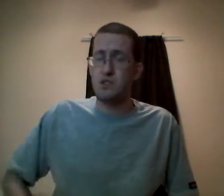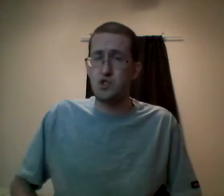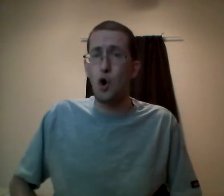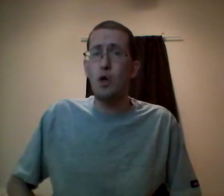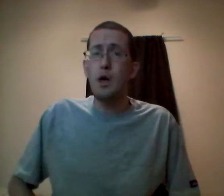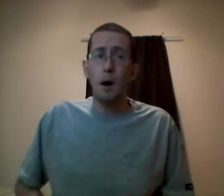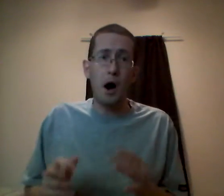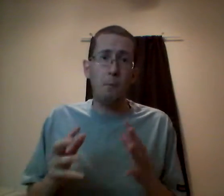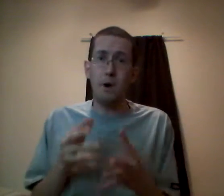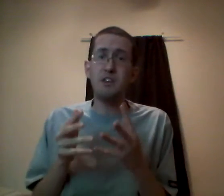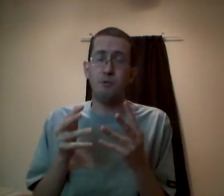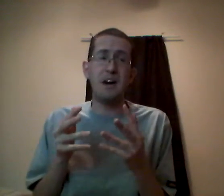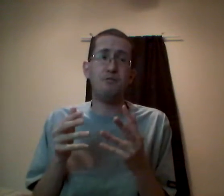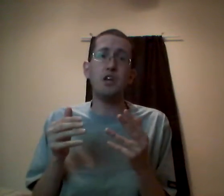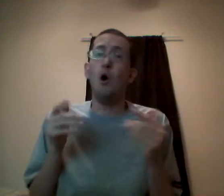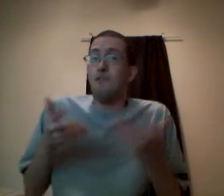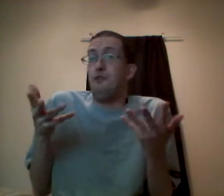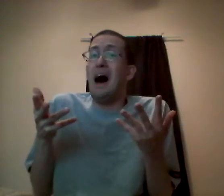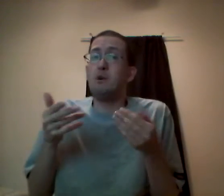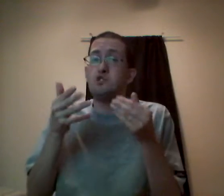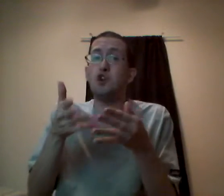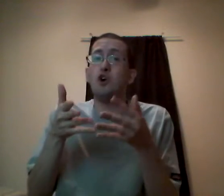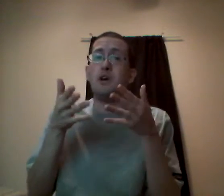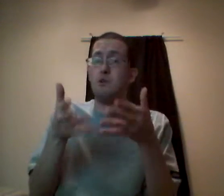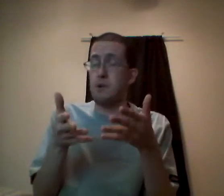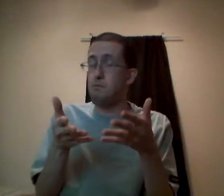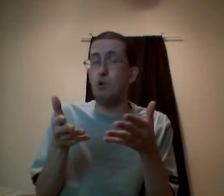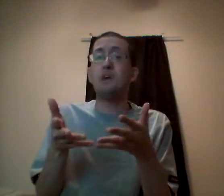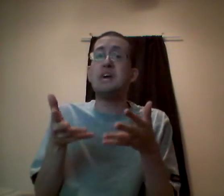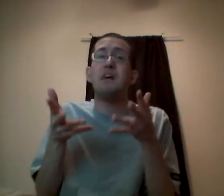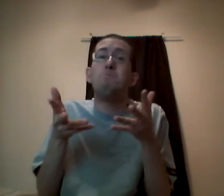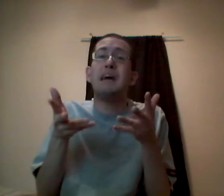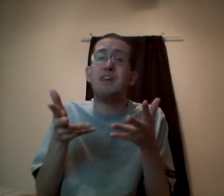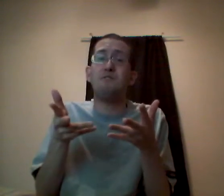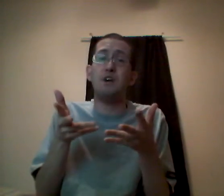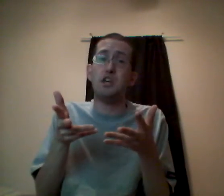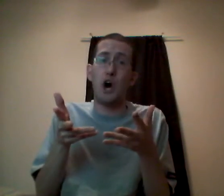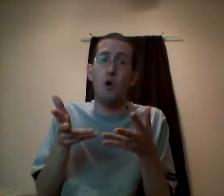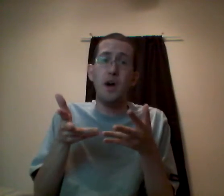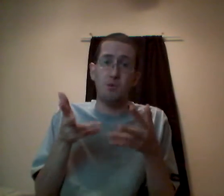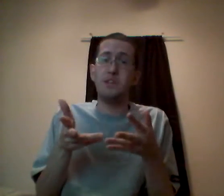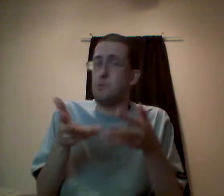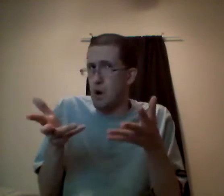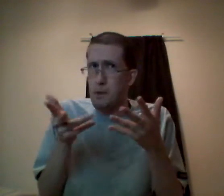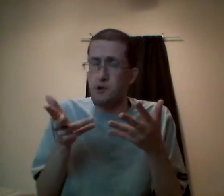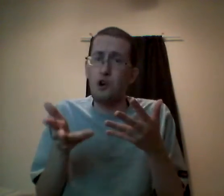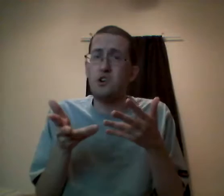the sole money from that video, fine. It was your employee that made that video and released it probably under your